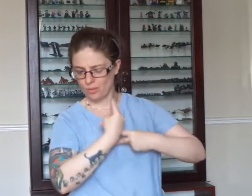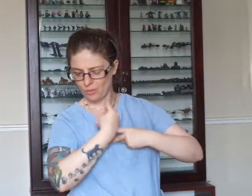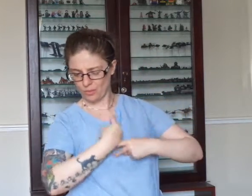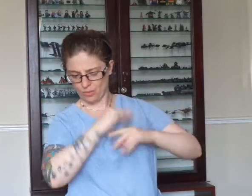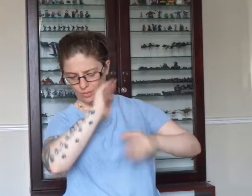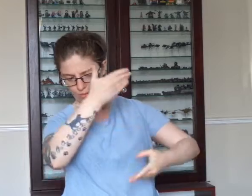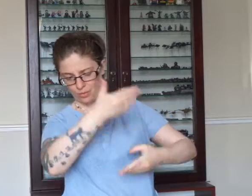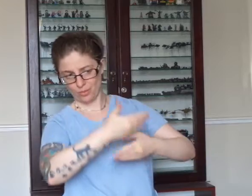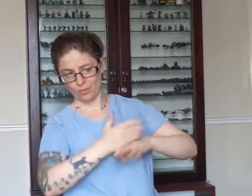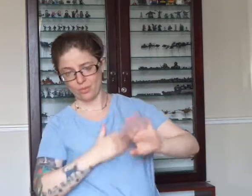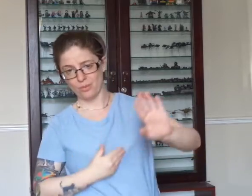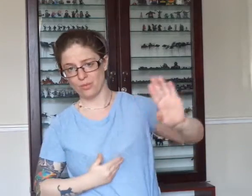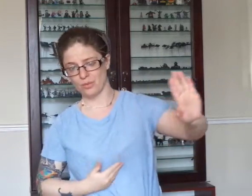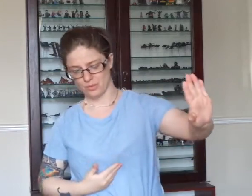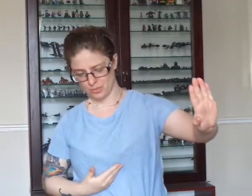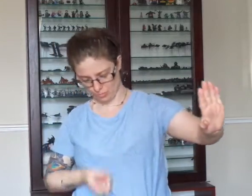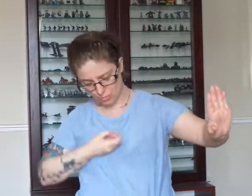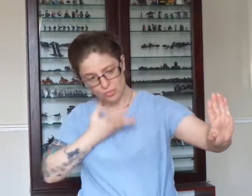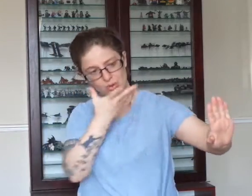Don't give yourself away.